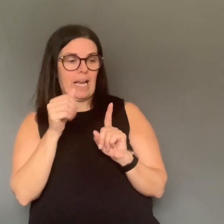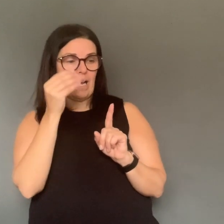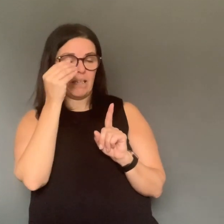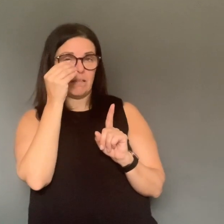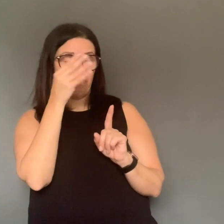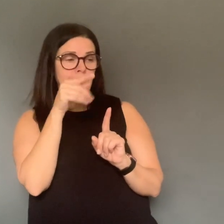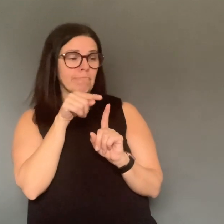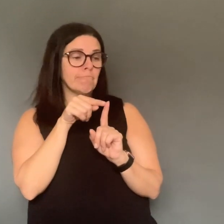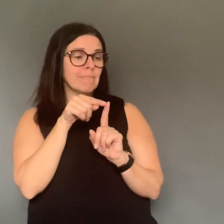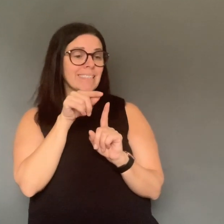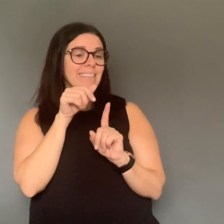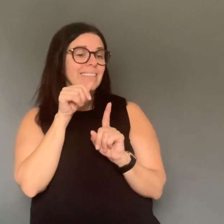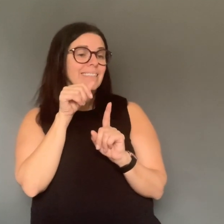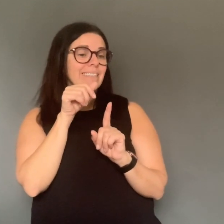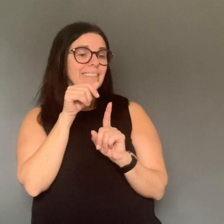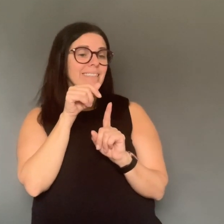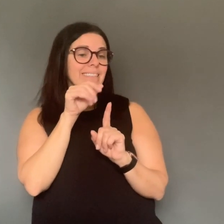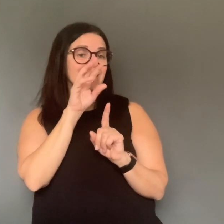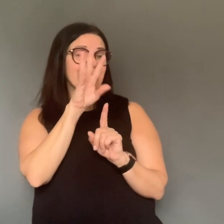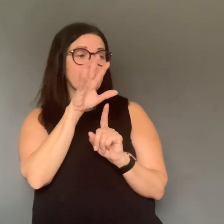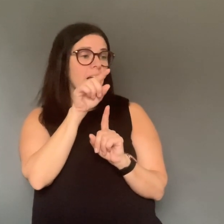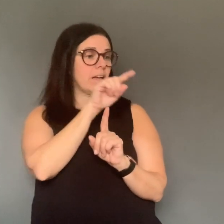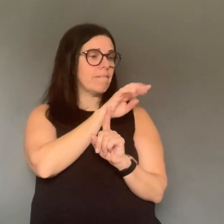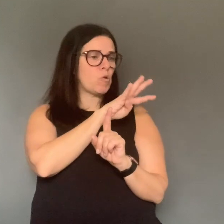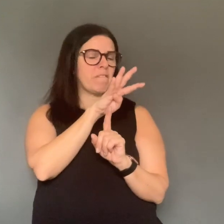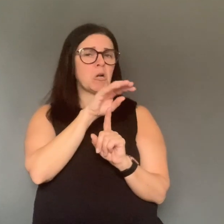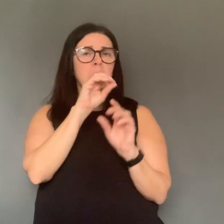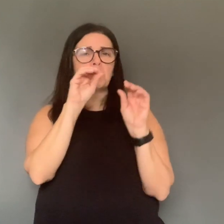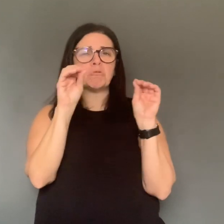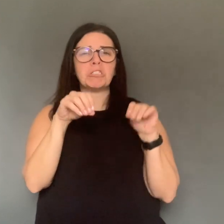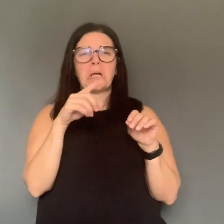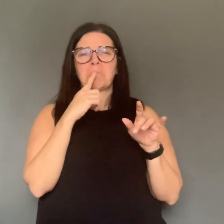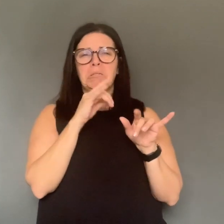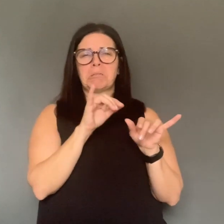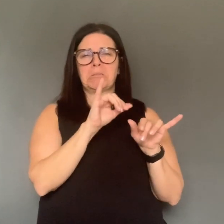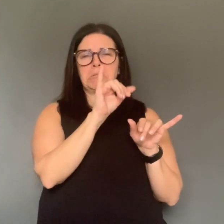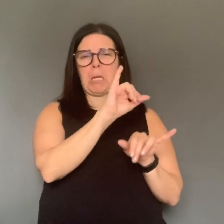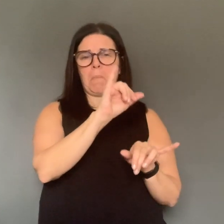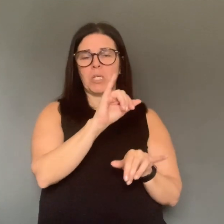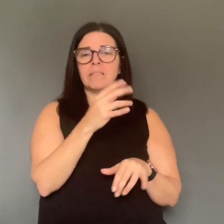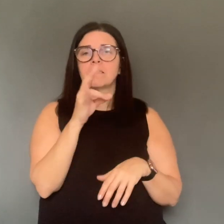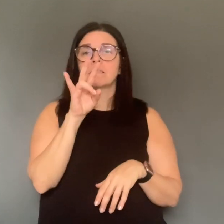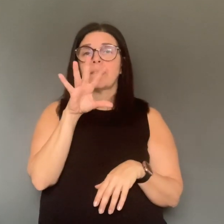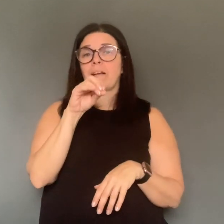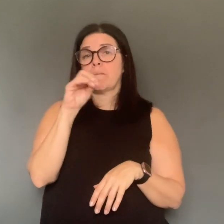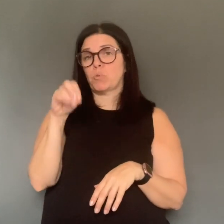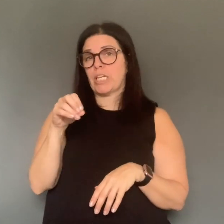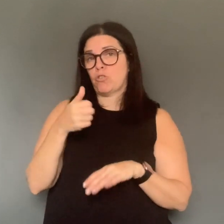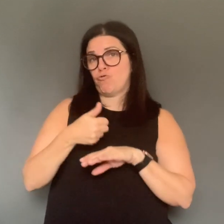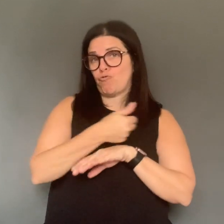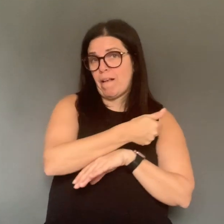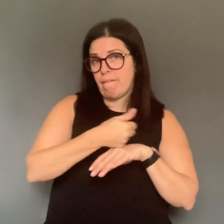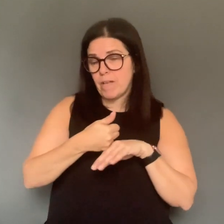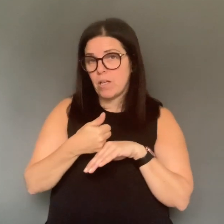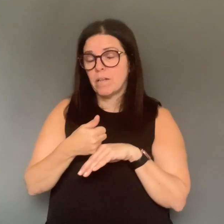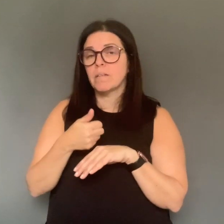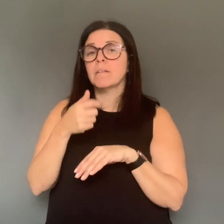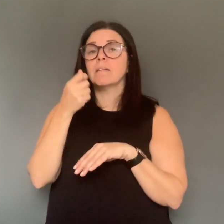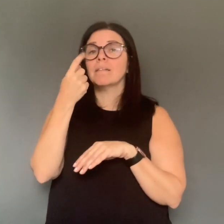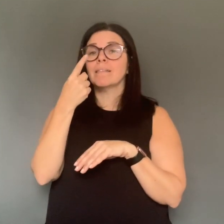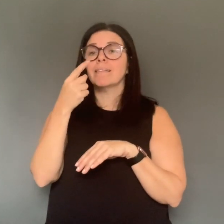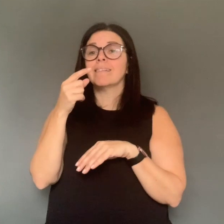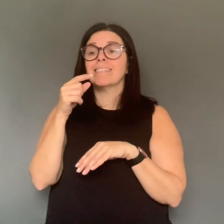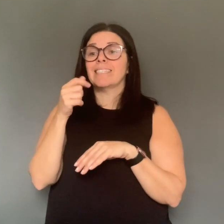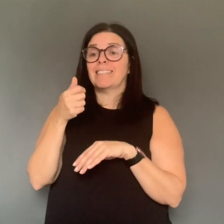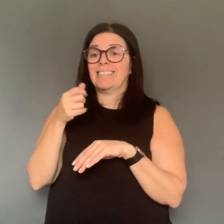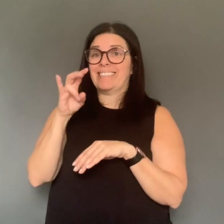still one-third of them are healthcare workers traveling across the border. And I'm not blaming any